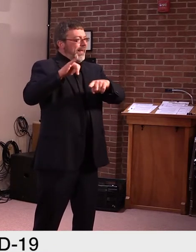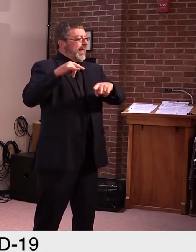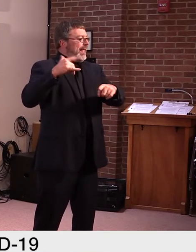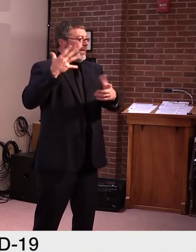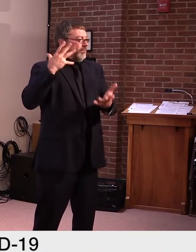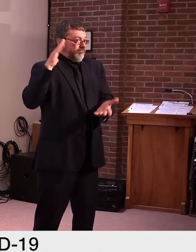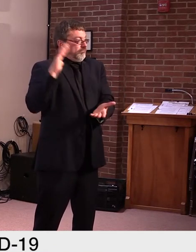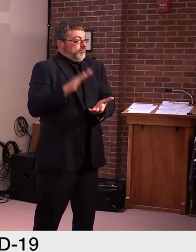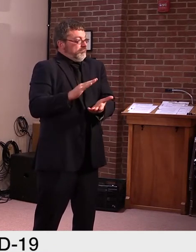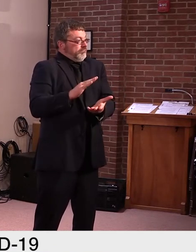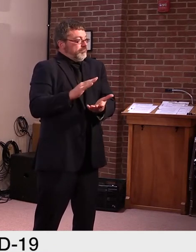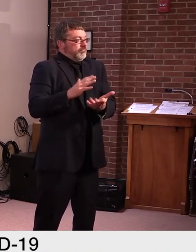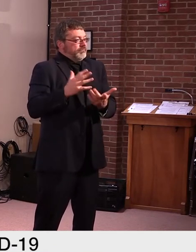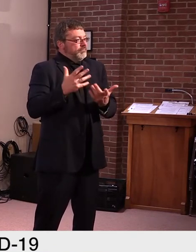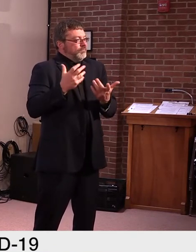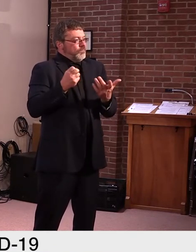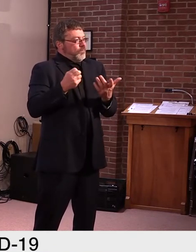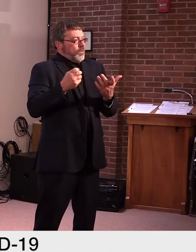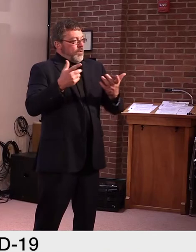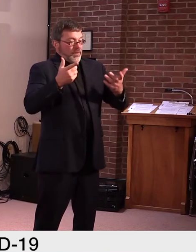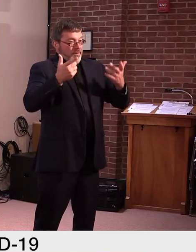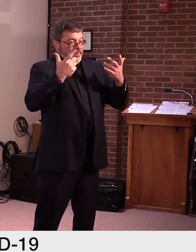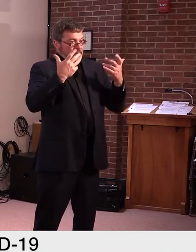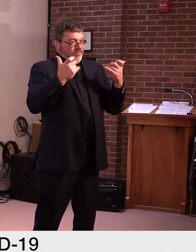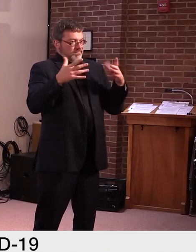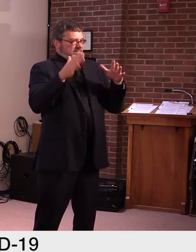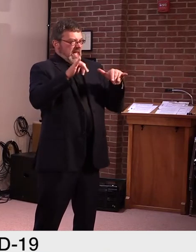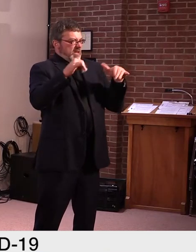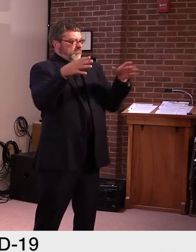Thank you. Guy Page.